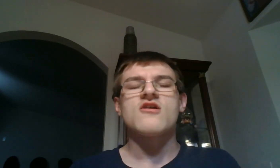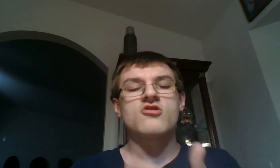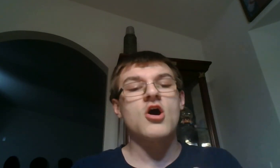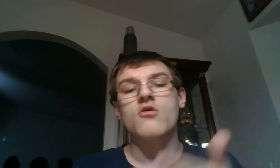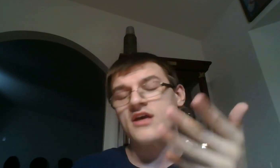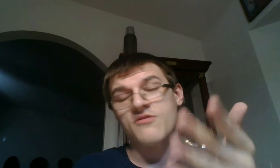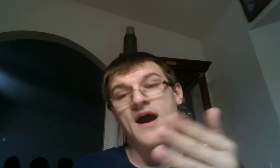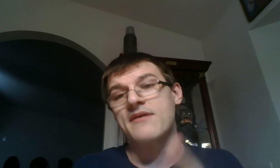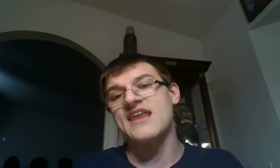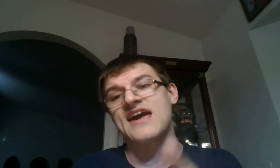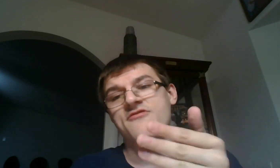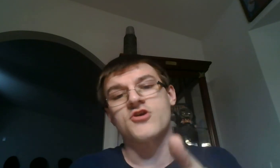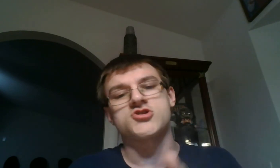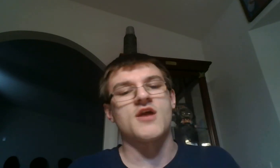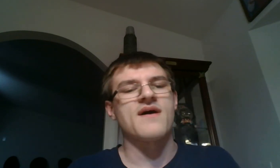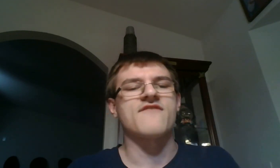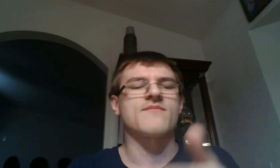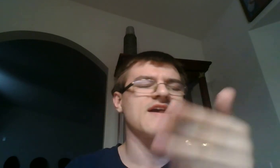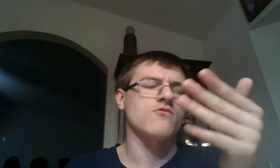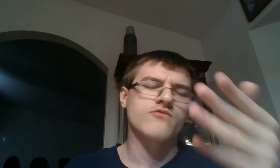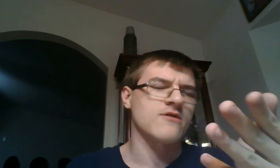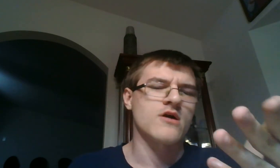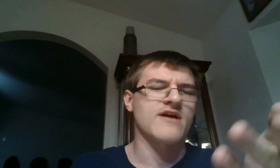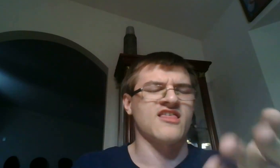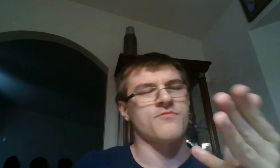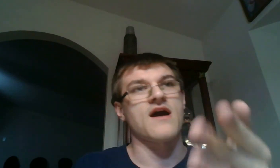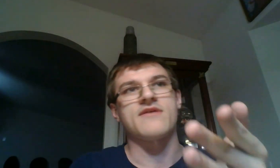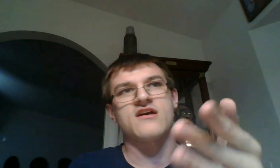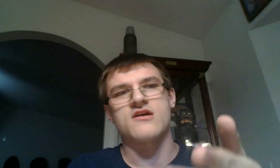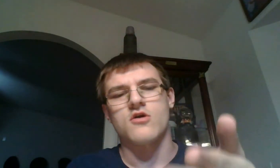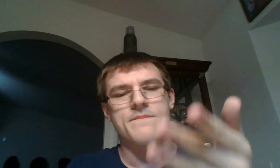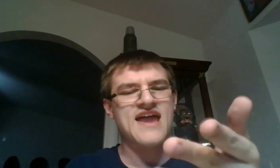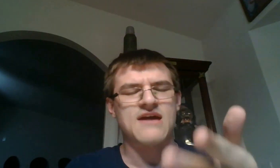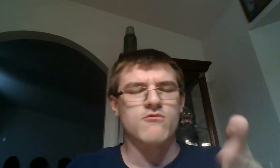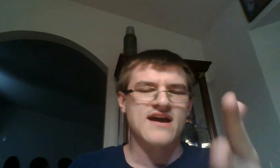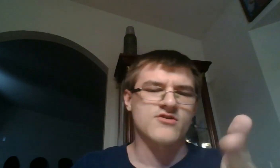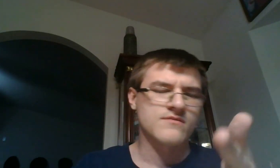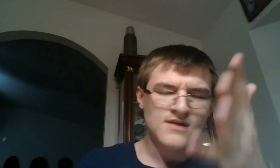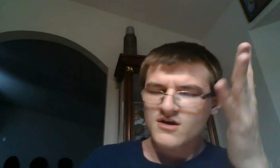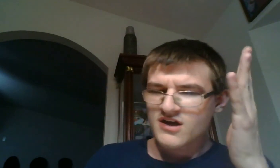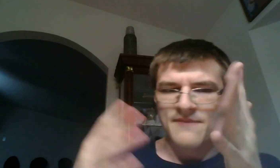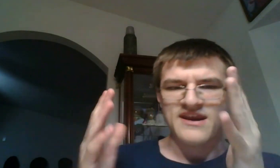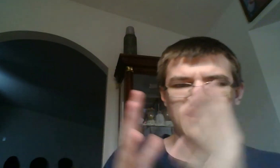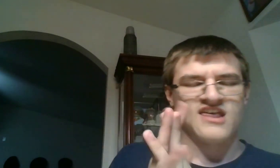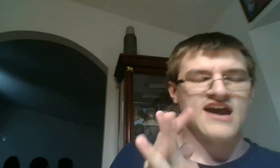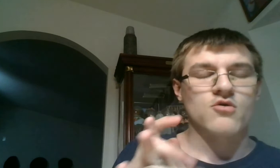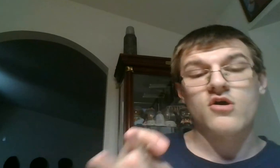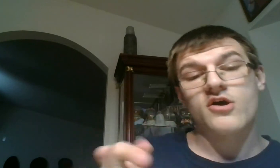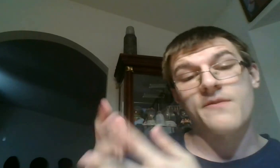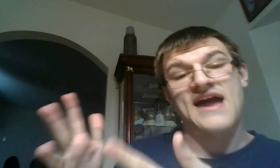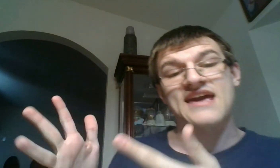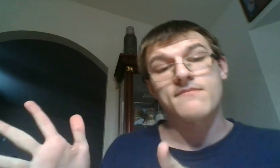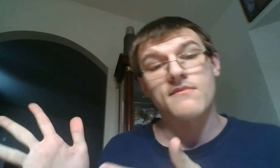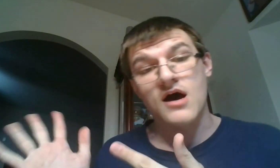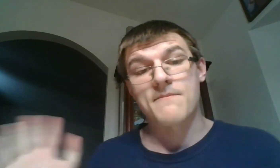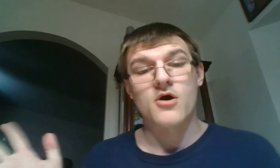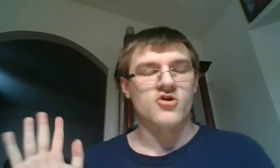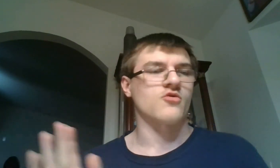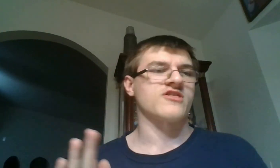So he's probably going to get a third charter, probably from like Rick Ray Racing is probably going to, or Petty, whatever, company to the side. Or we'll go to Petty Motorsports because